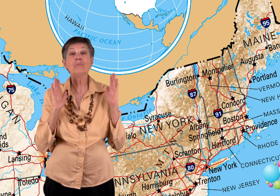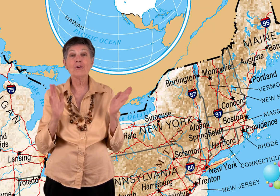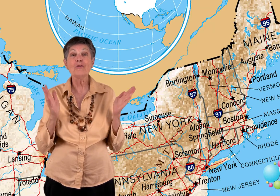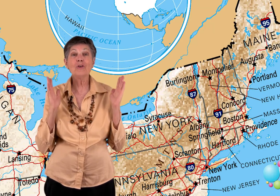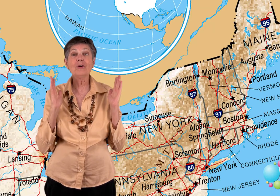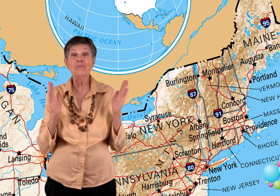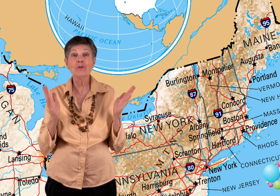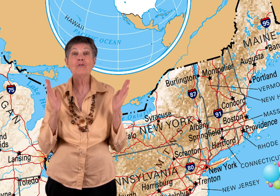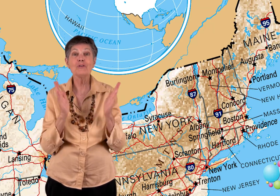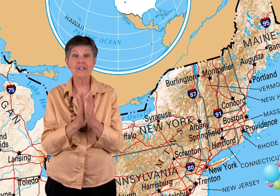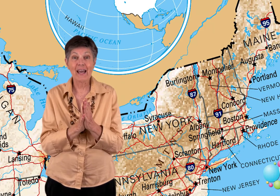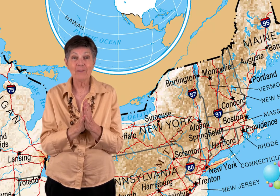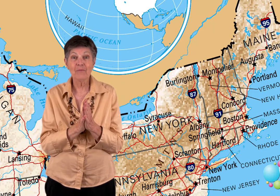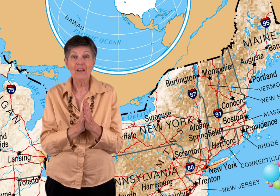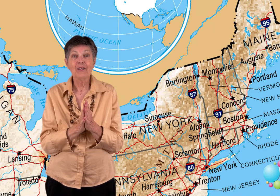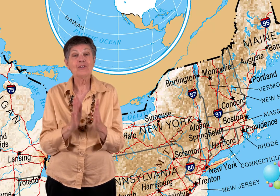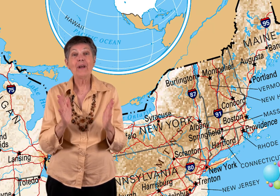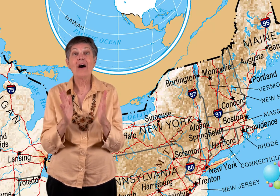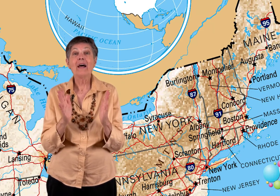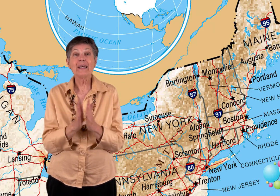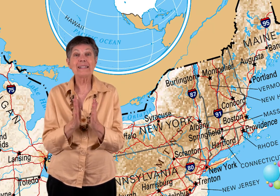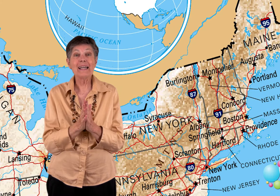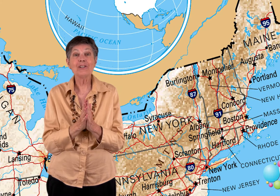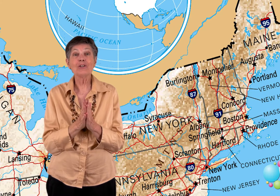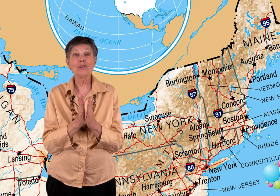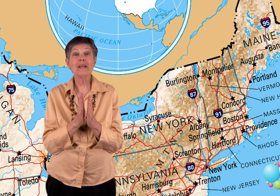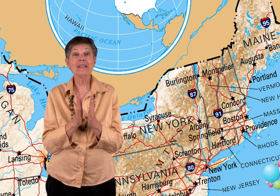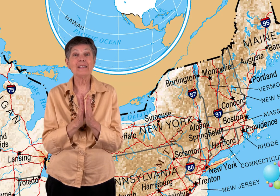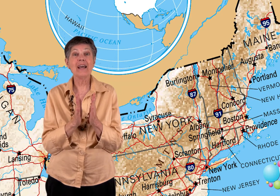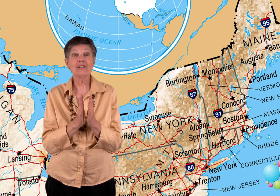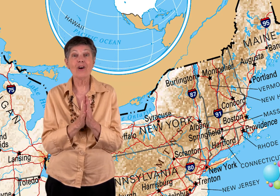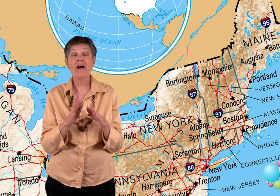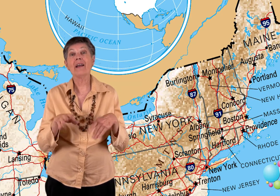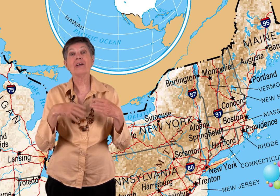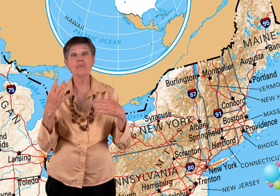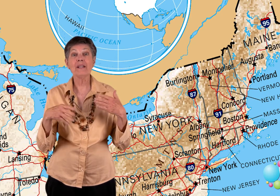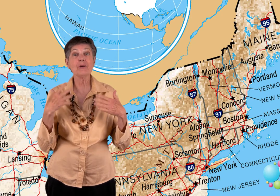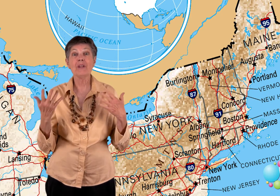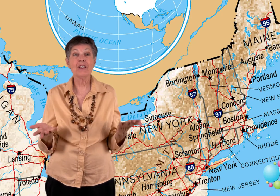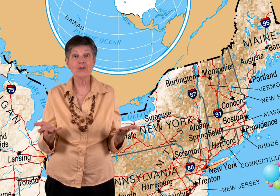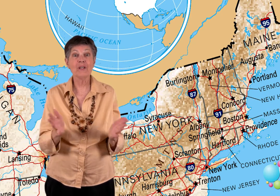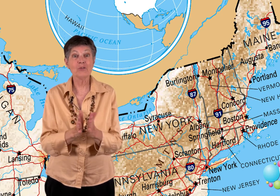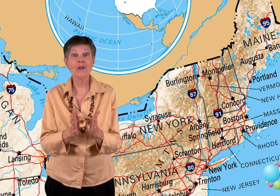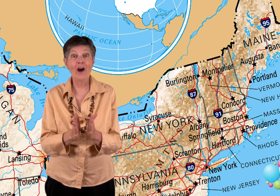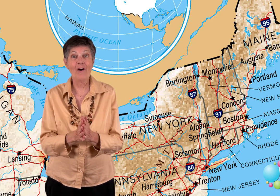beautiful, beautiful state. So, now, let's get into learning the state song, and I'll explain some of the history as we go.